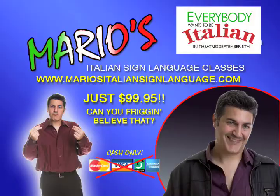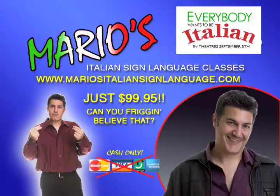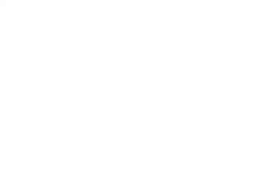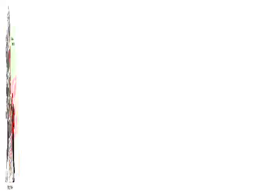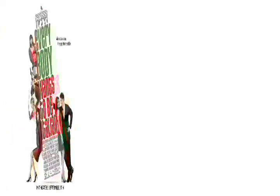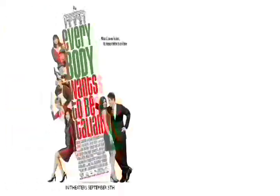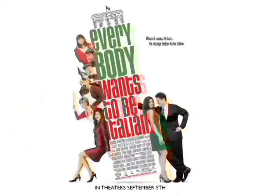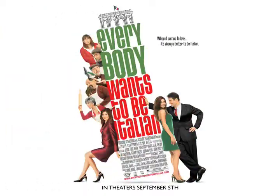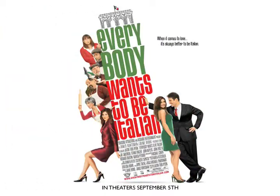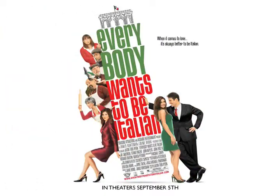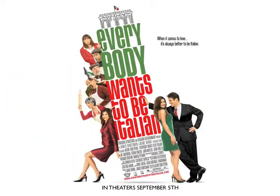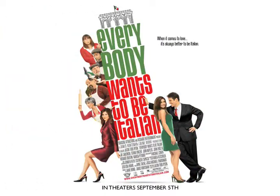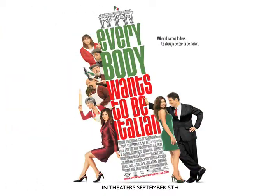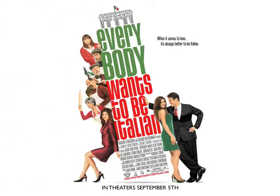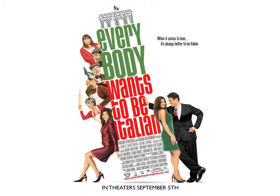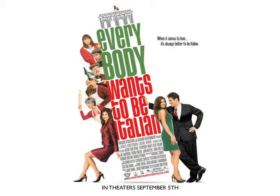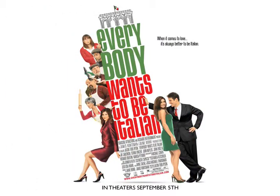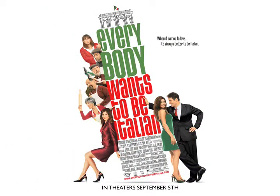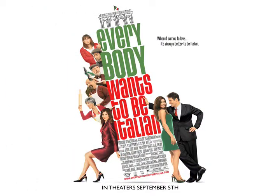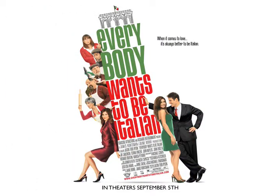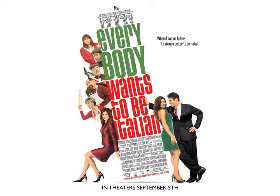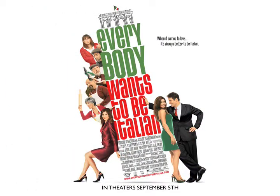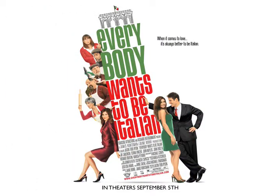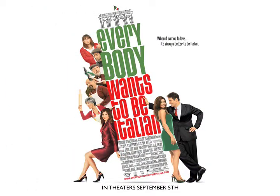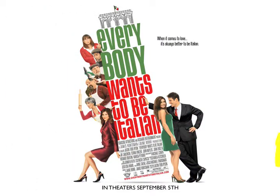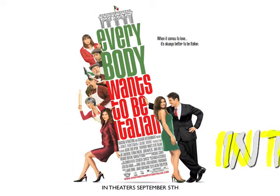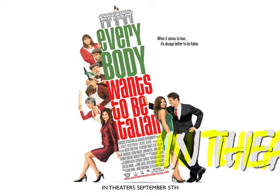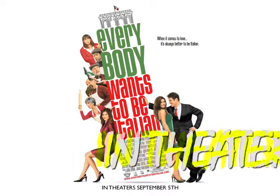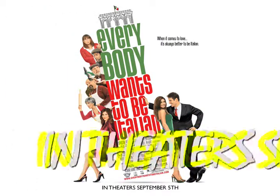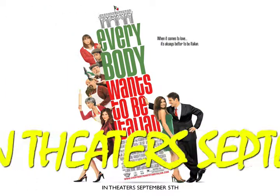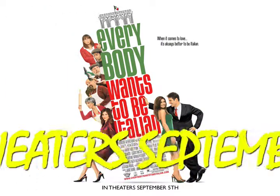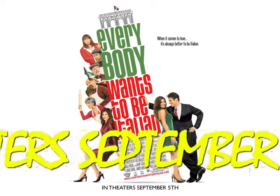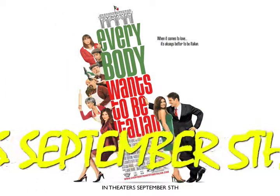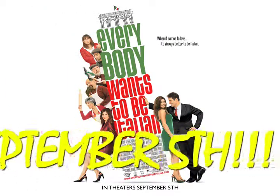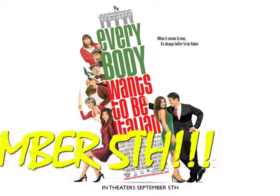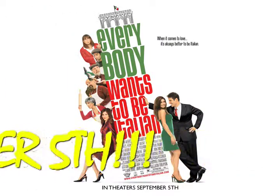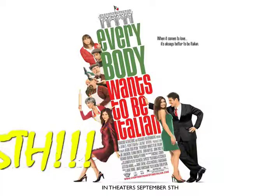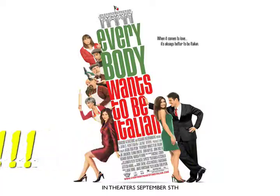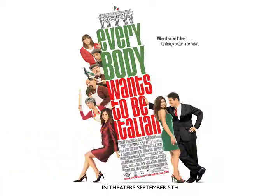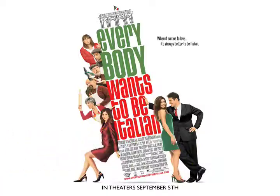Mario's Italian Sign Language is brought to you by Everybody Wants To Be Italian, in Phoenix September 5th!